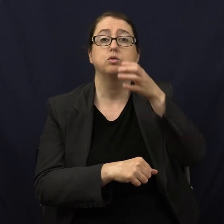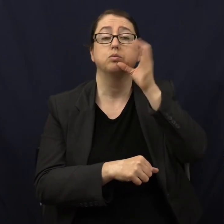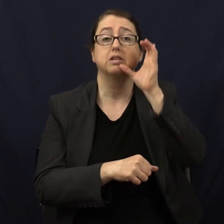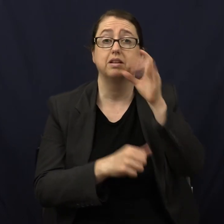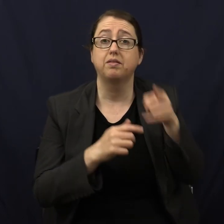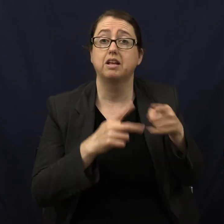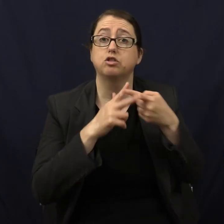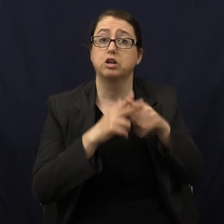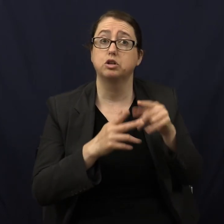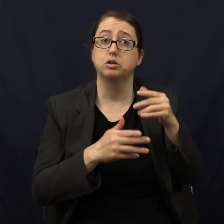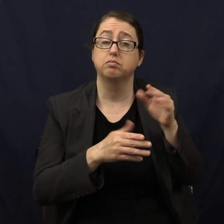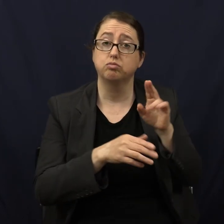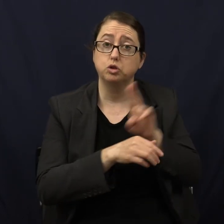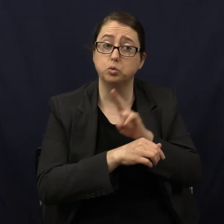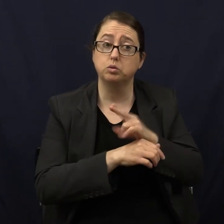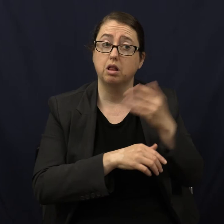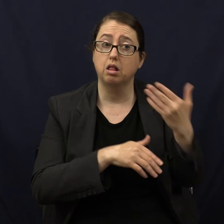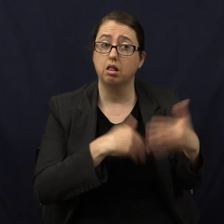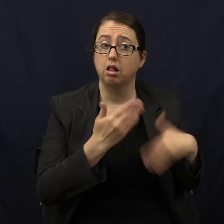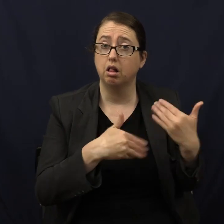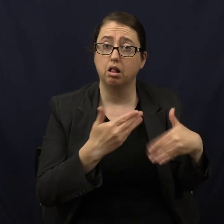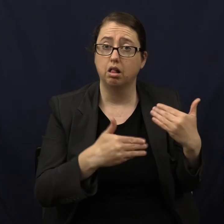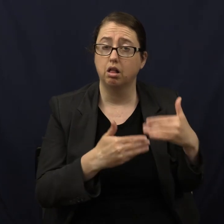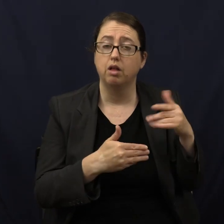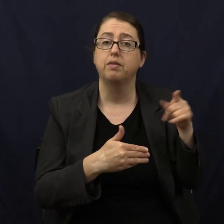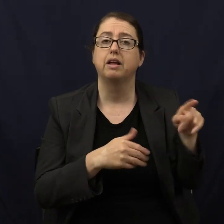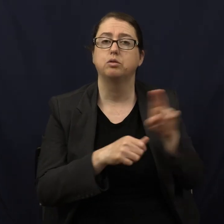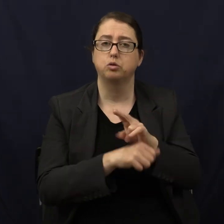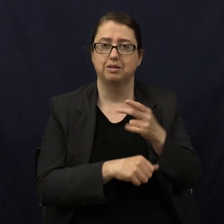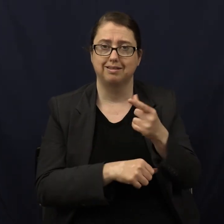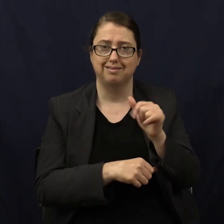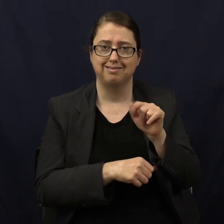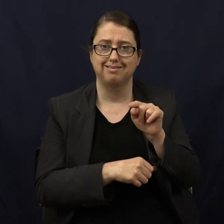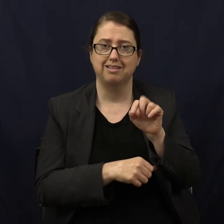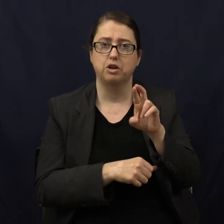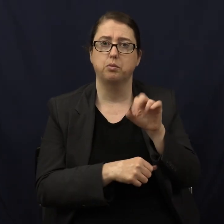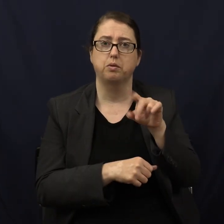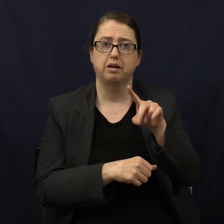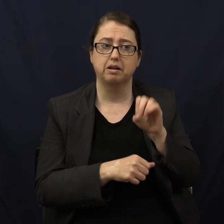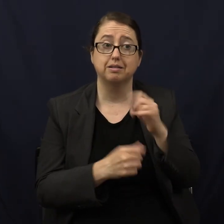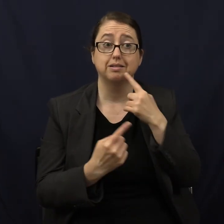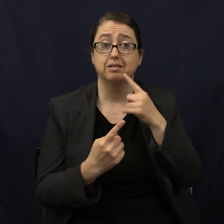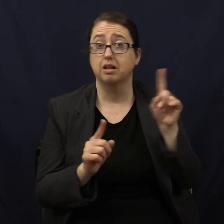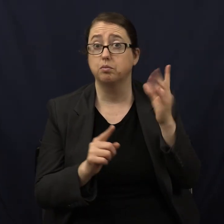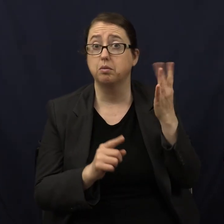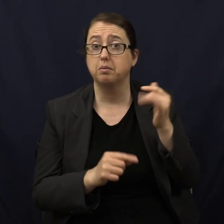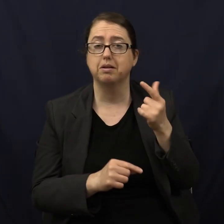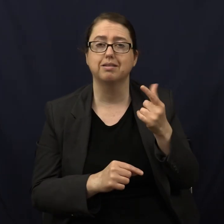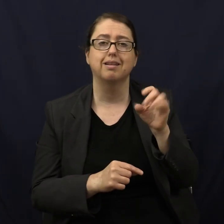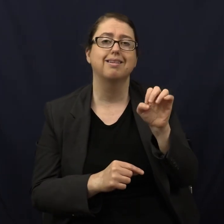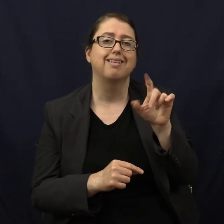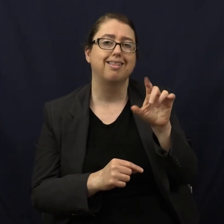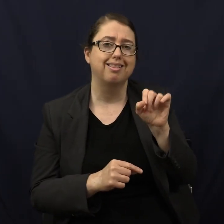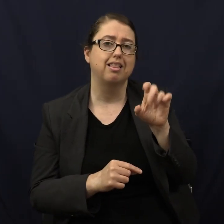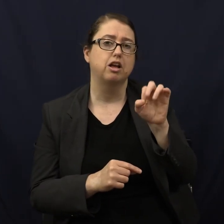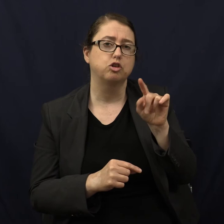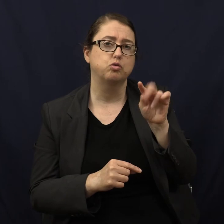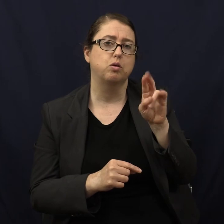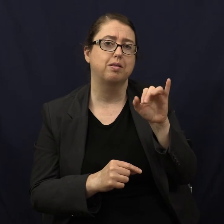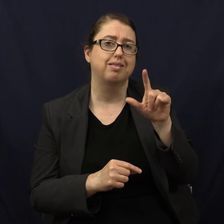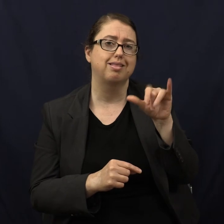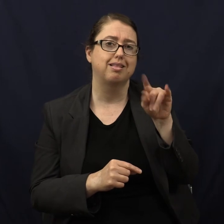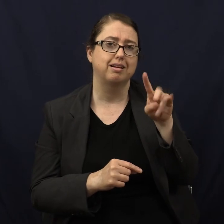drink was? Gatorade, right? Why is Gatorade so successful? It's electrolytes. Does anyone know